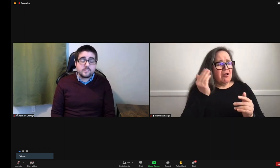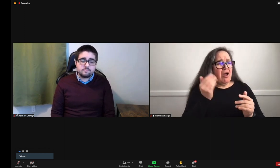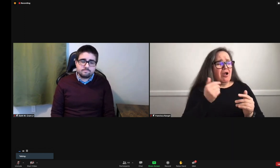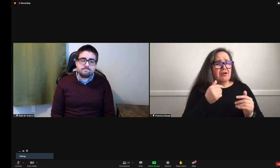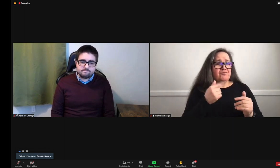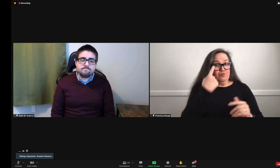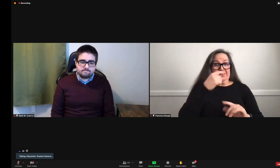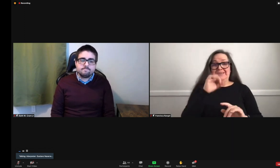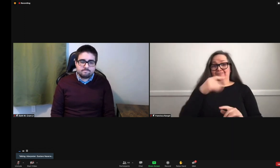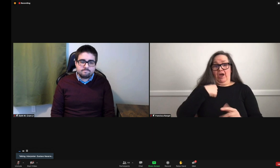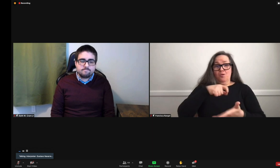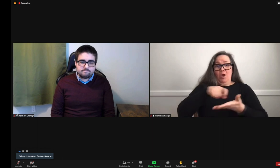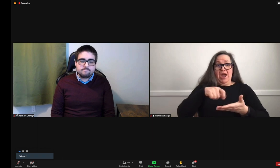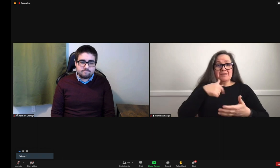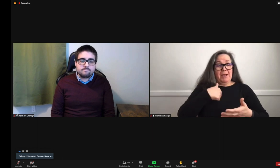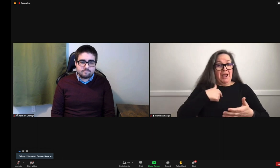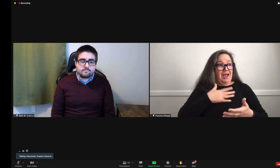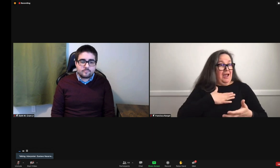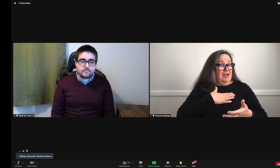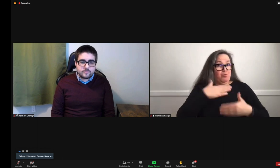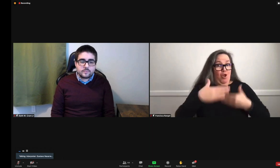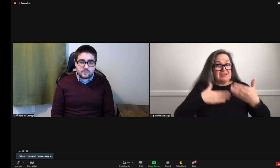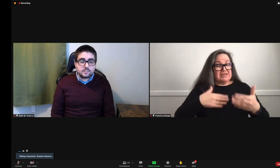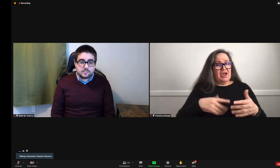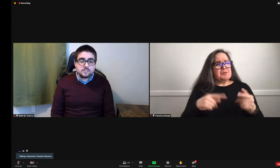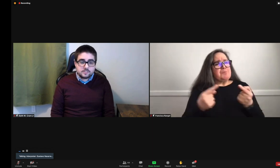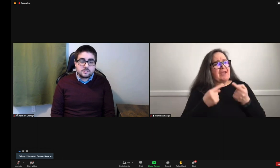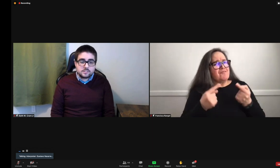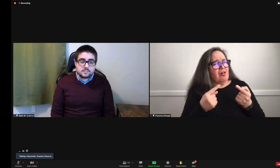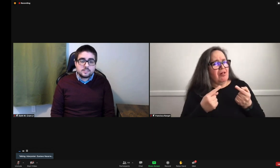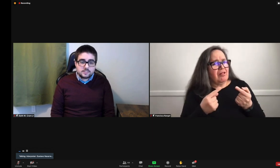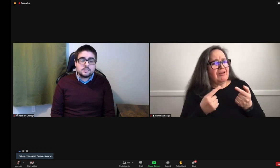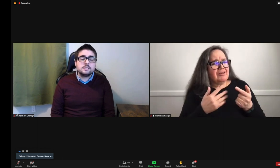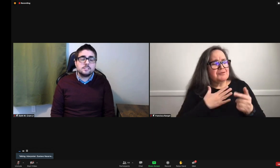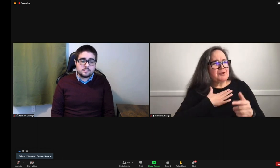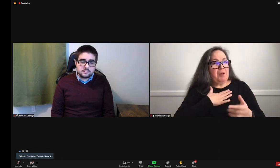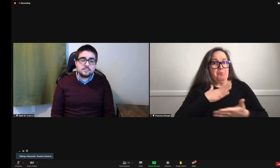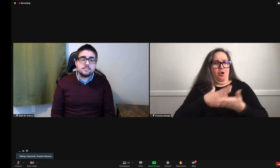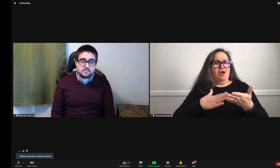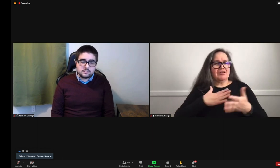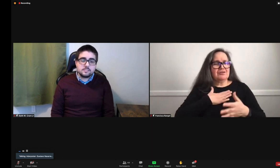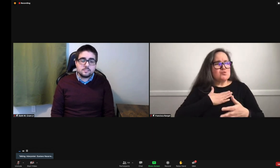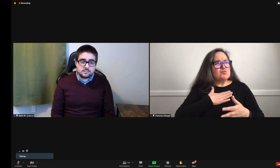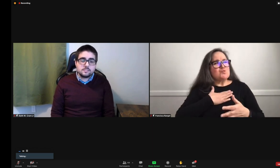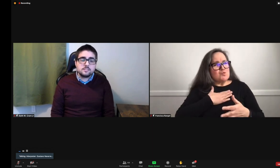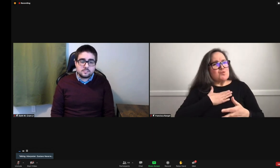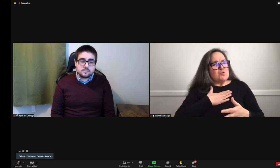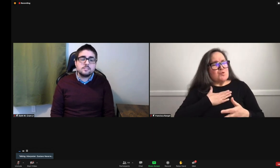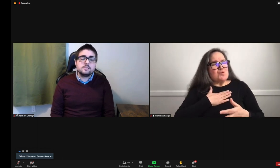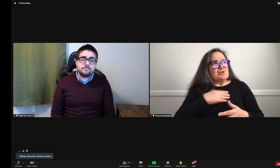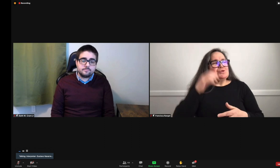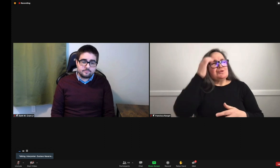And, to be honest with you, oftentimes, the writing process can be painful. It is painful for me at times.